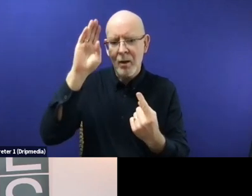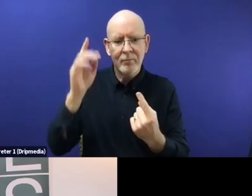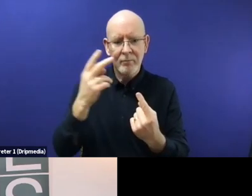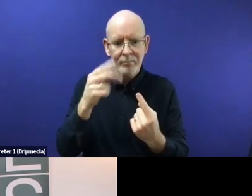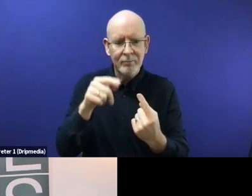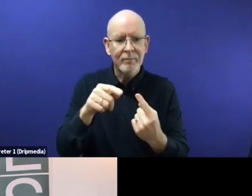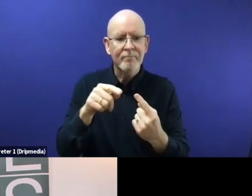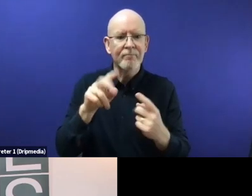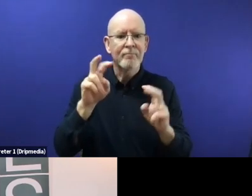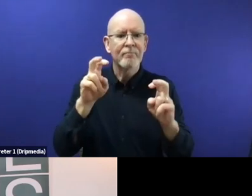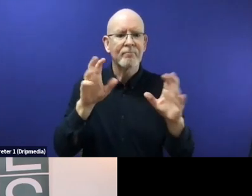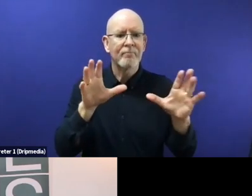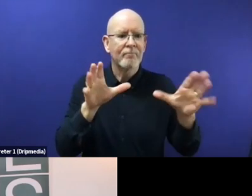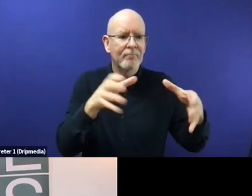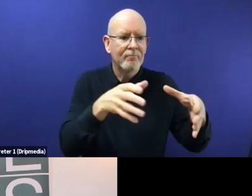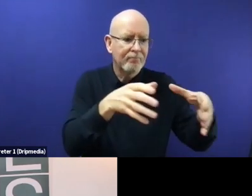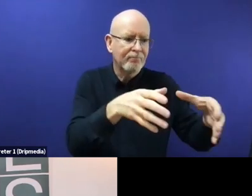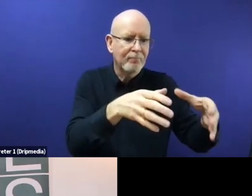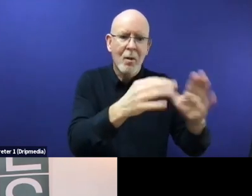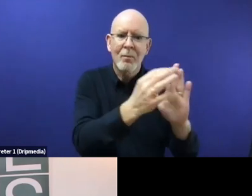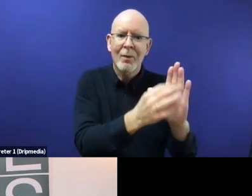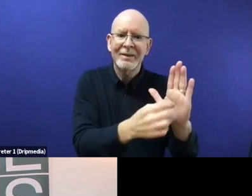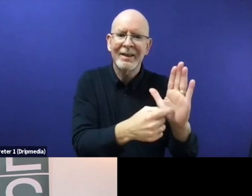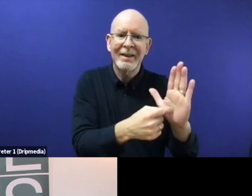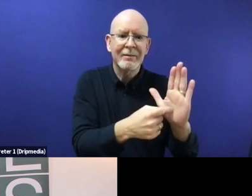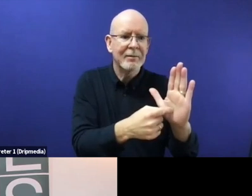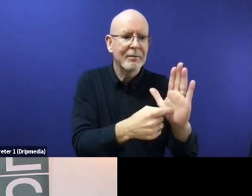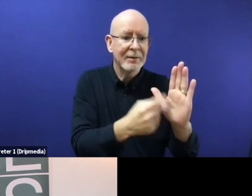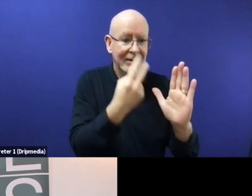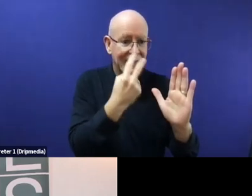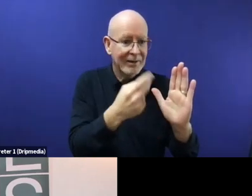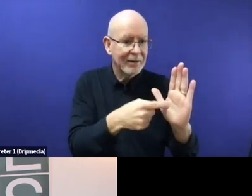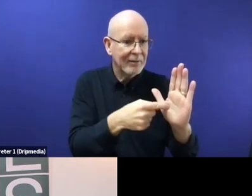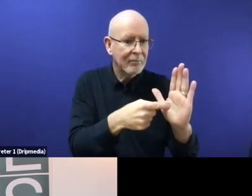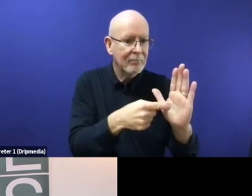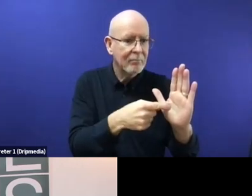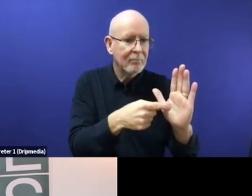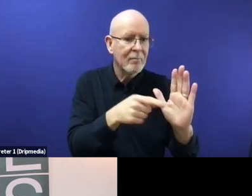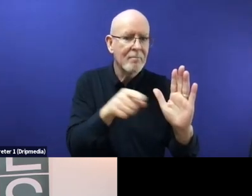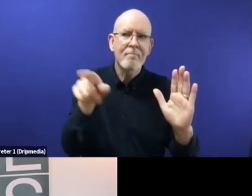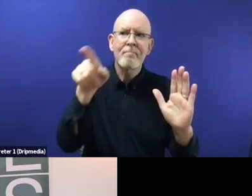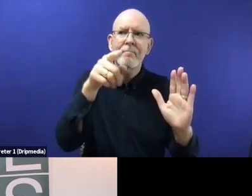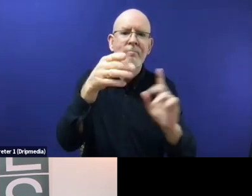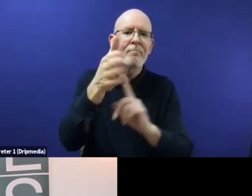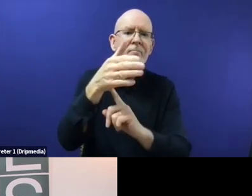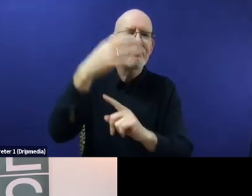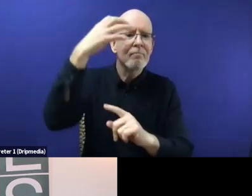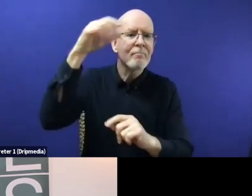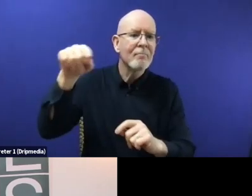are applying very well. They are also learning from each other while introducing some practices that